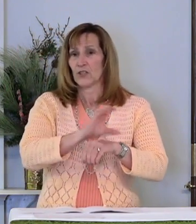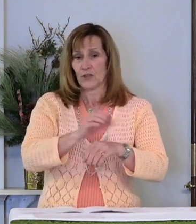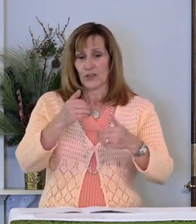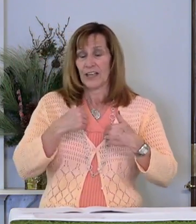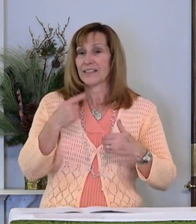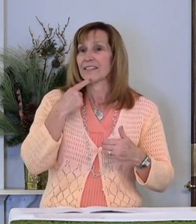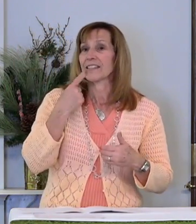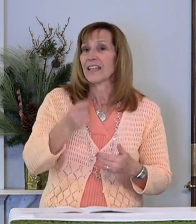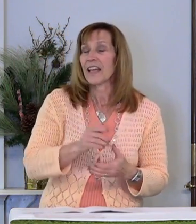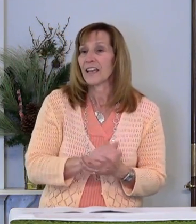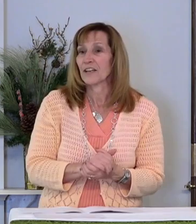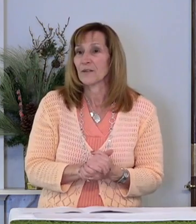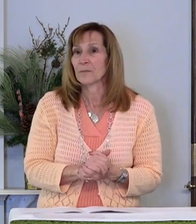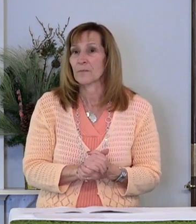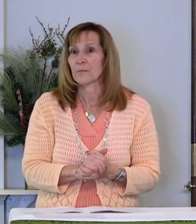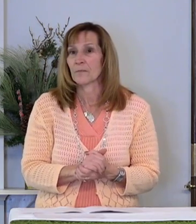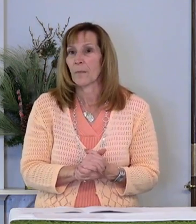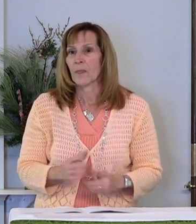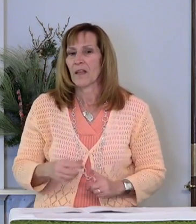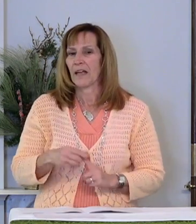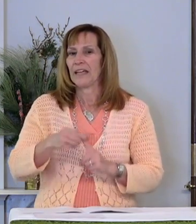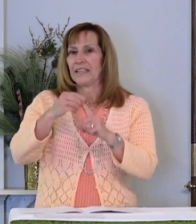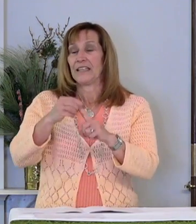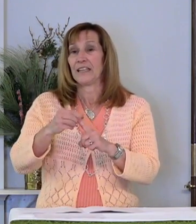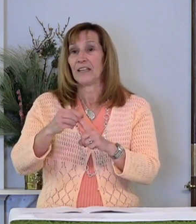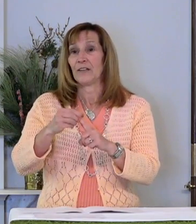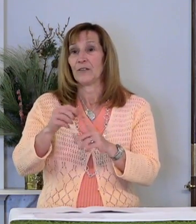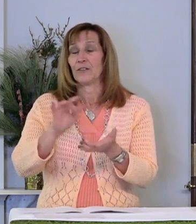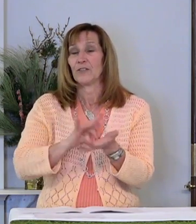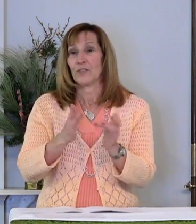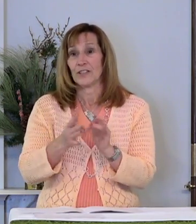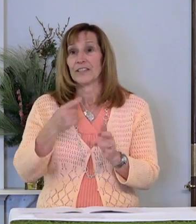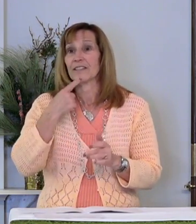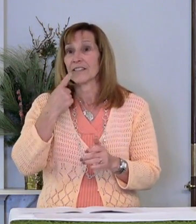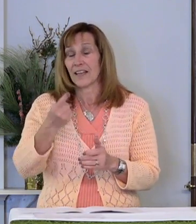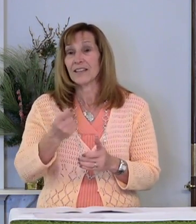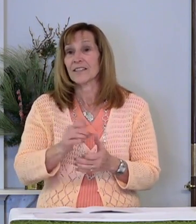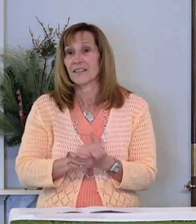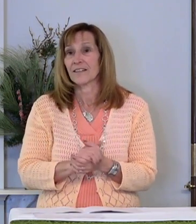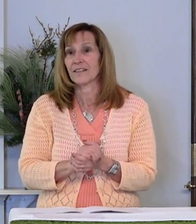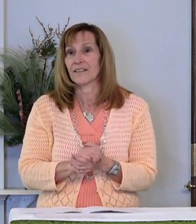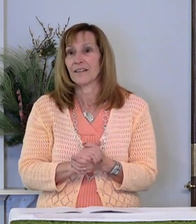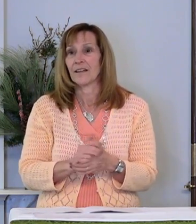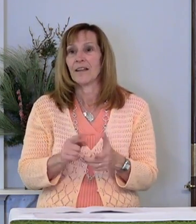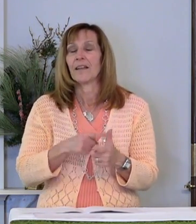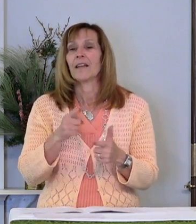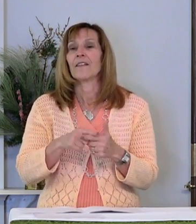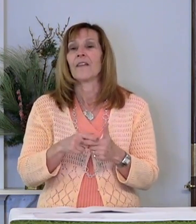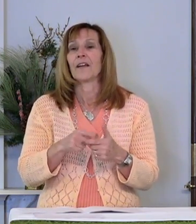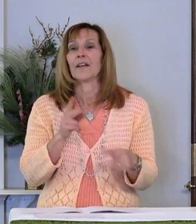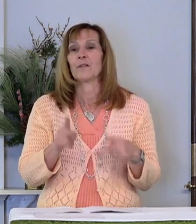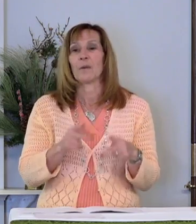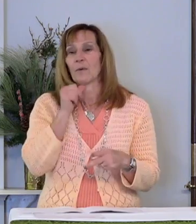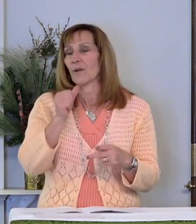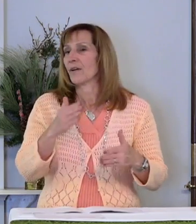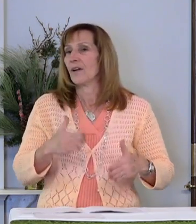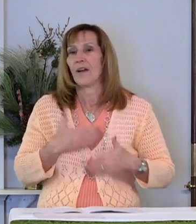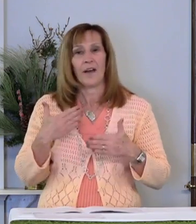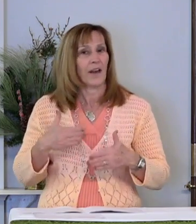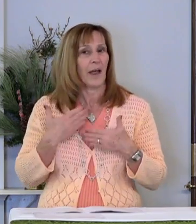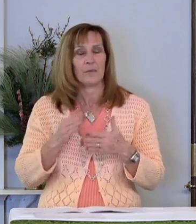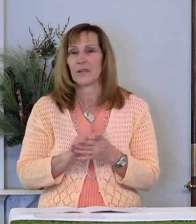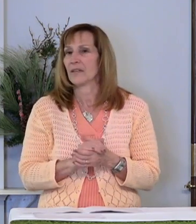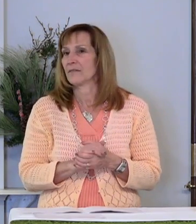say until he says it. Then, they're unhappy with him.